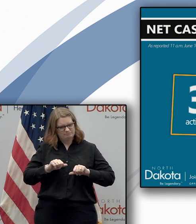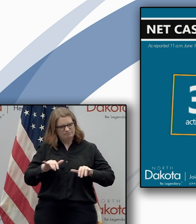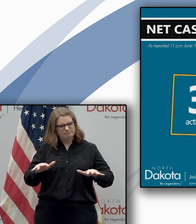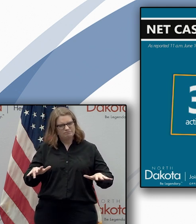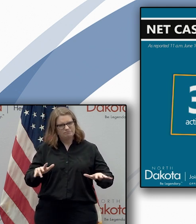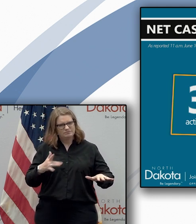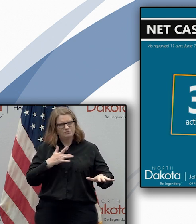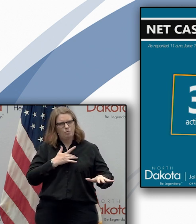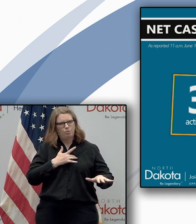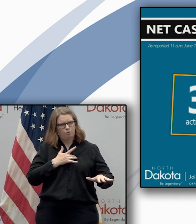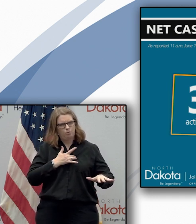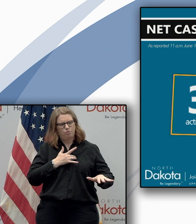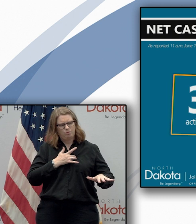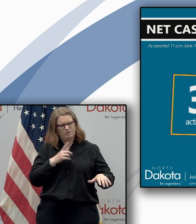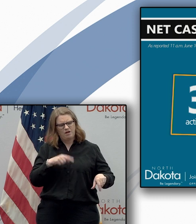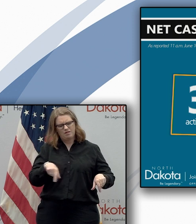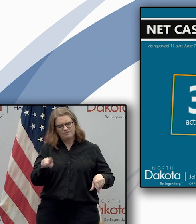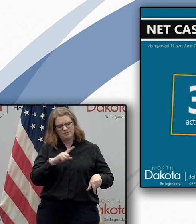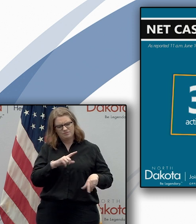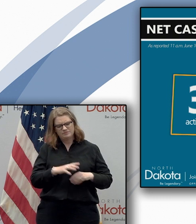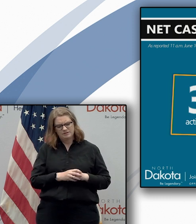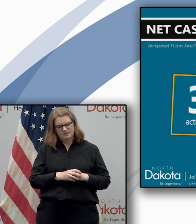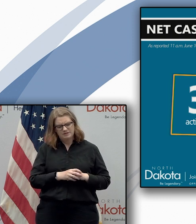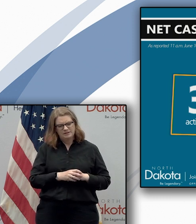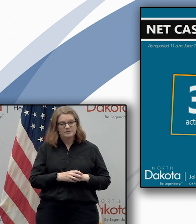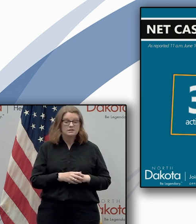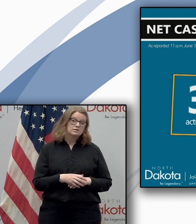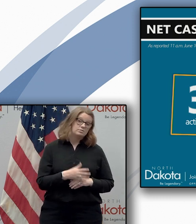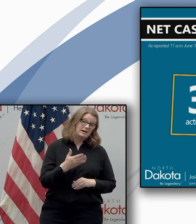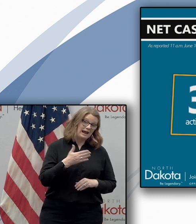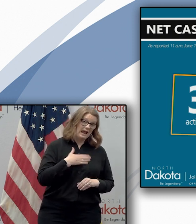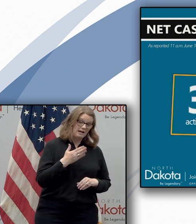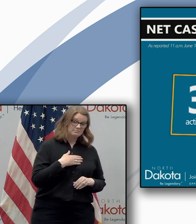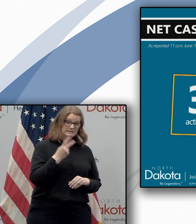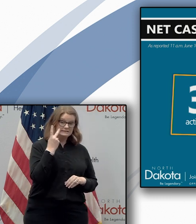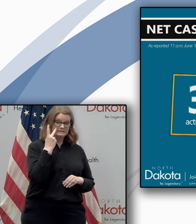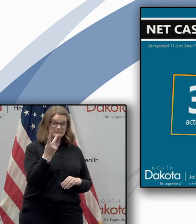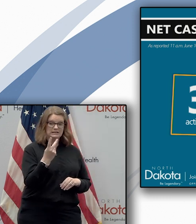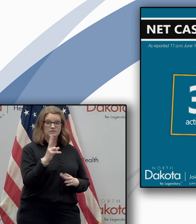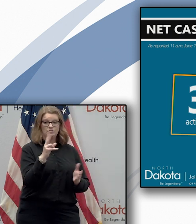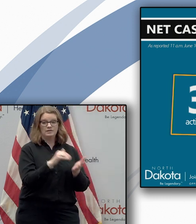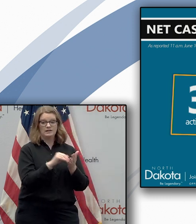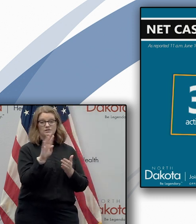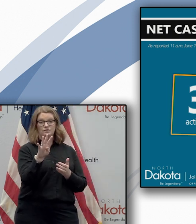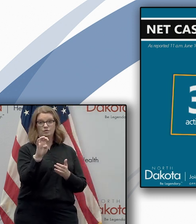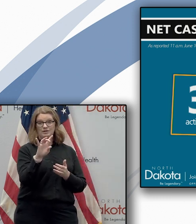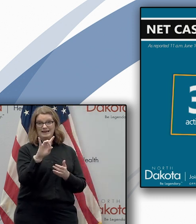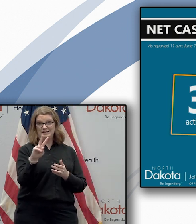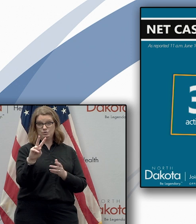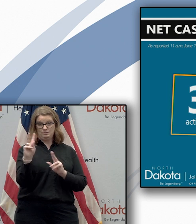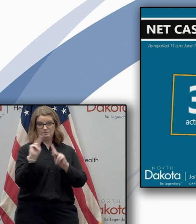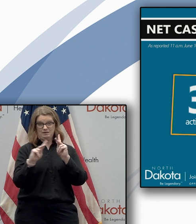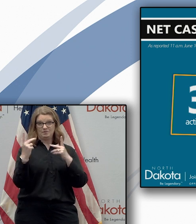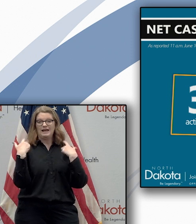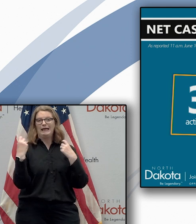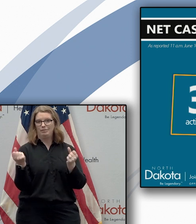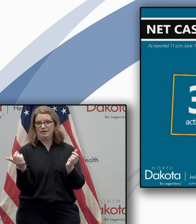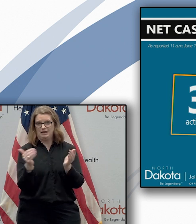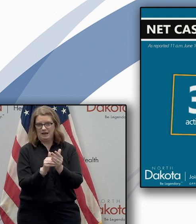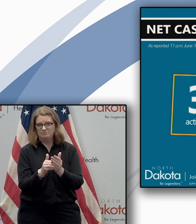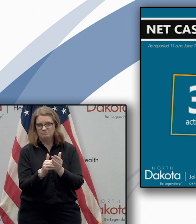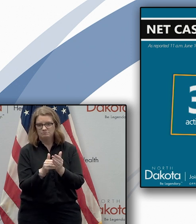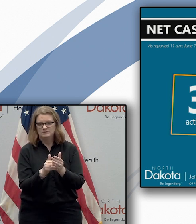uh we are of course pleased to see that we've got uh 2482 individuals who have recovered